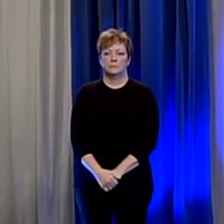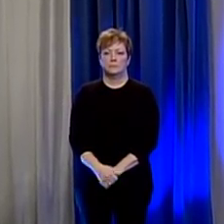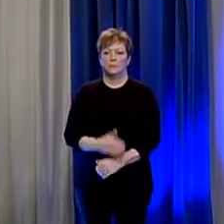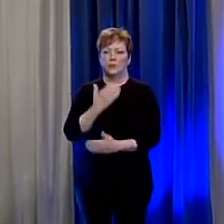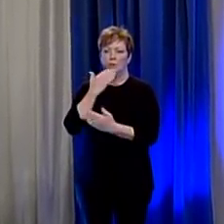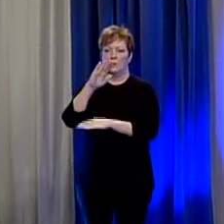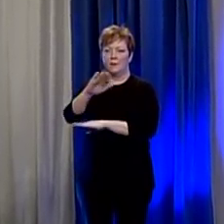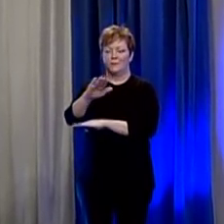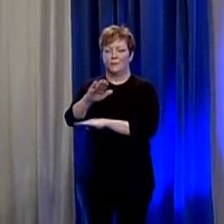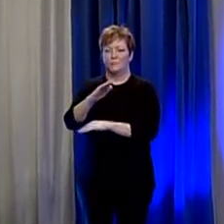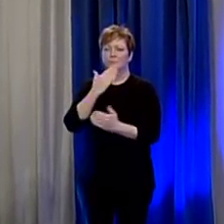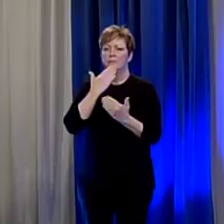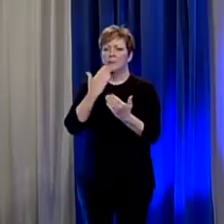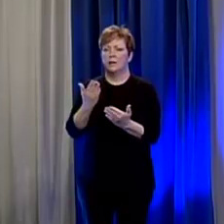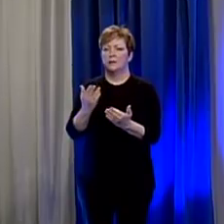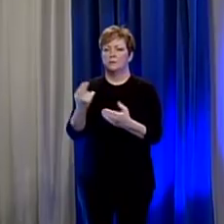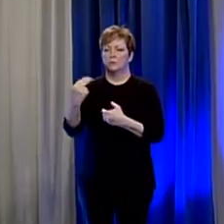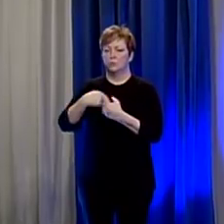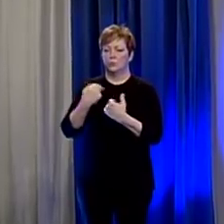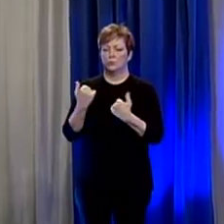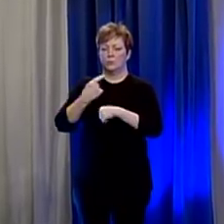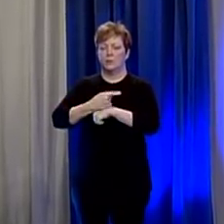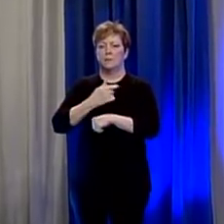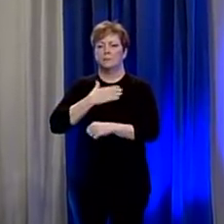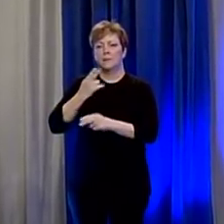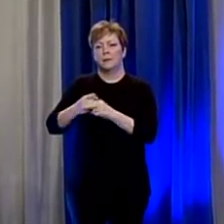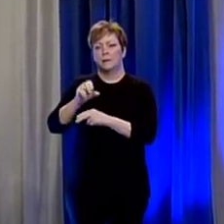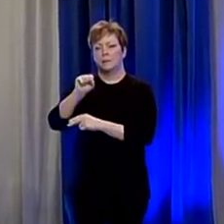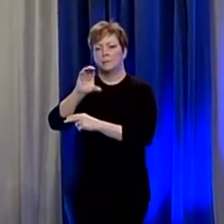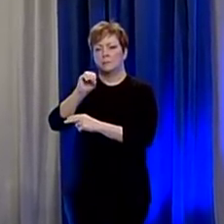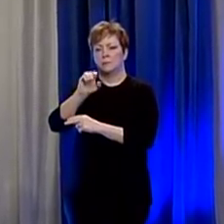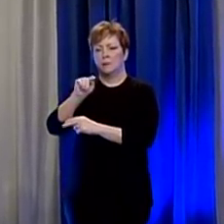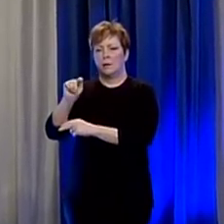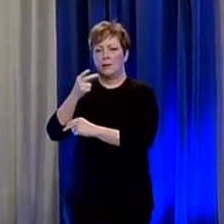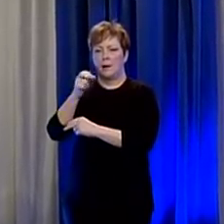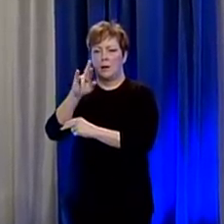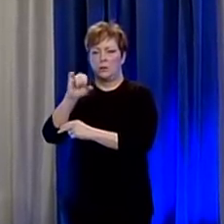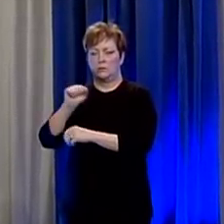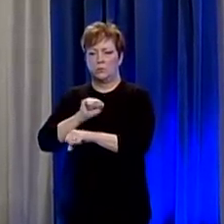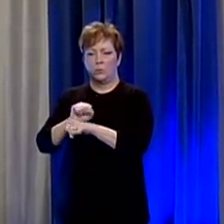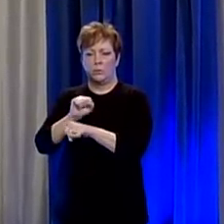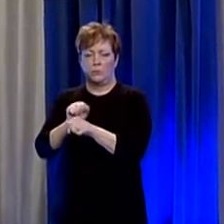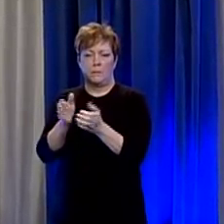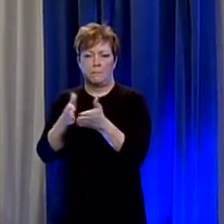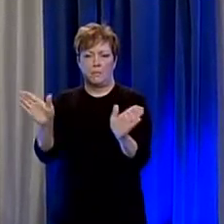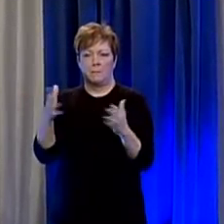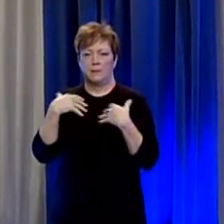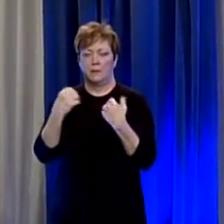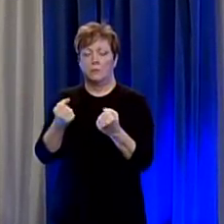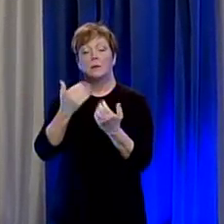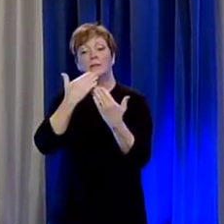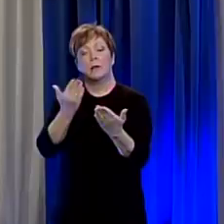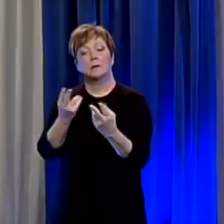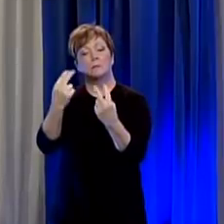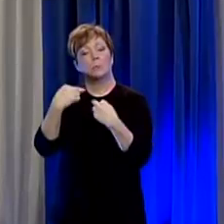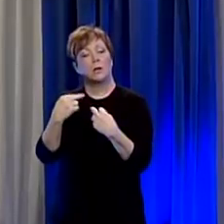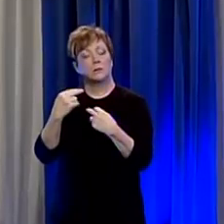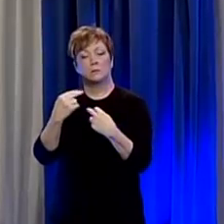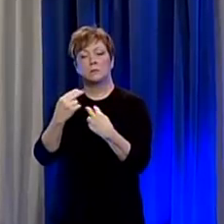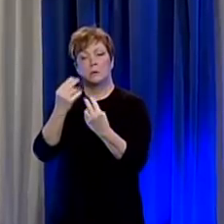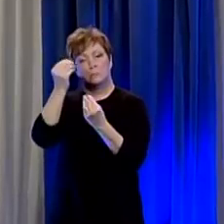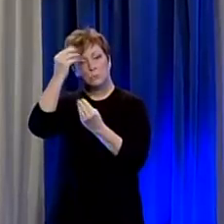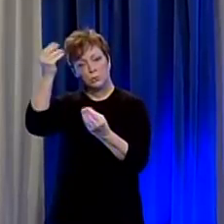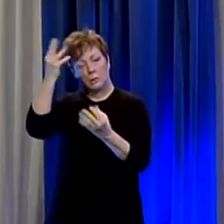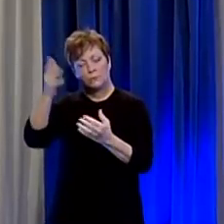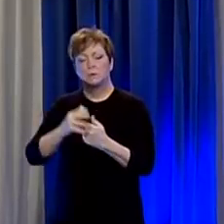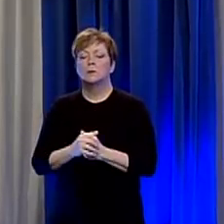good afternoon thank you for joining us today I'm Scott Harris from Public Health we appreciate you joining this news conference we wanted to just take a little bit